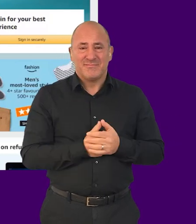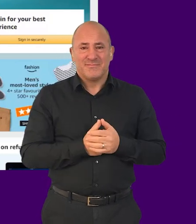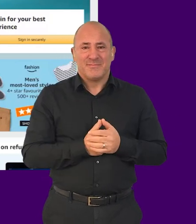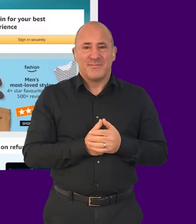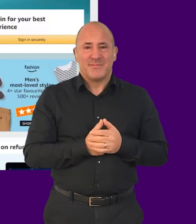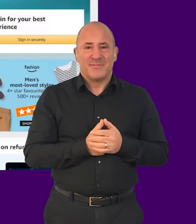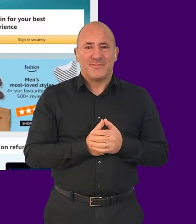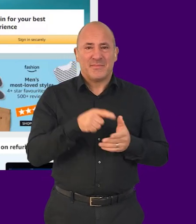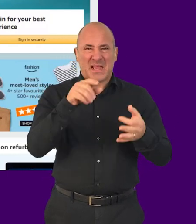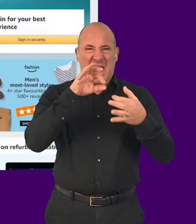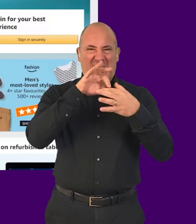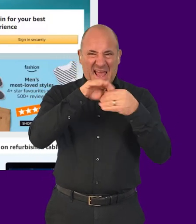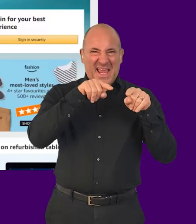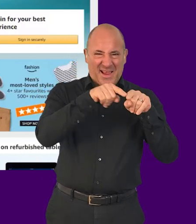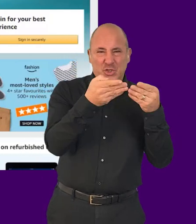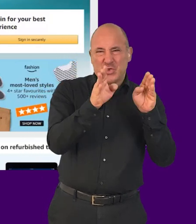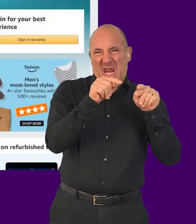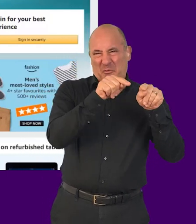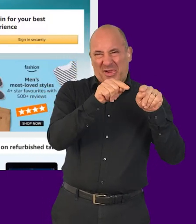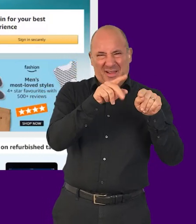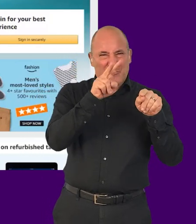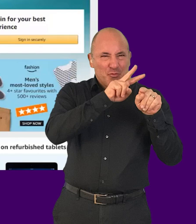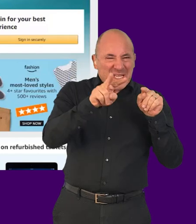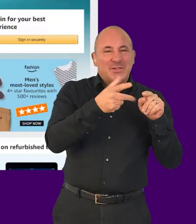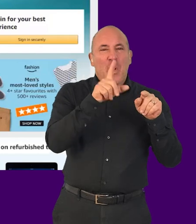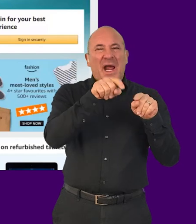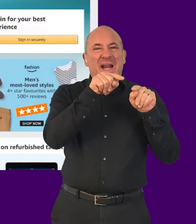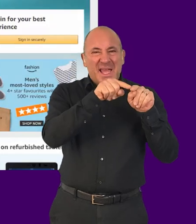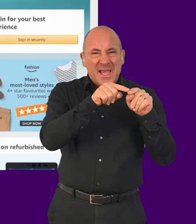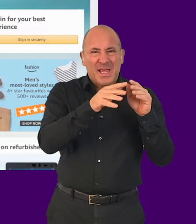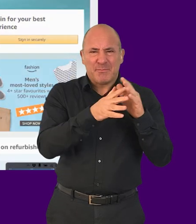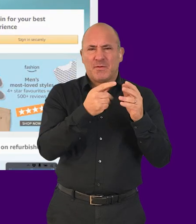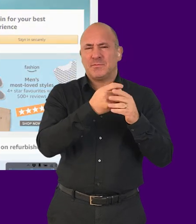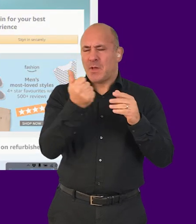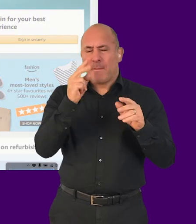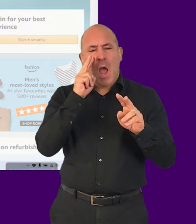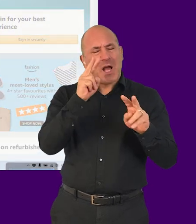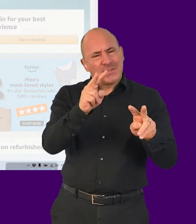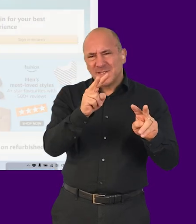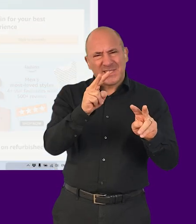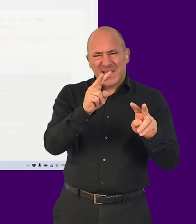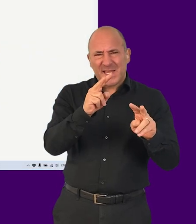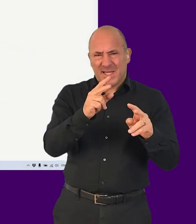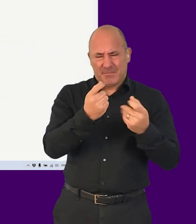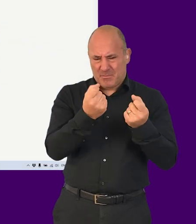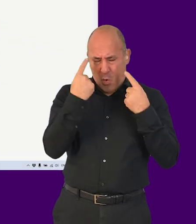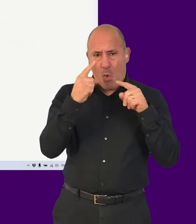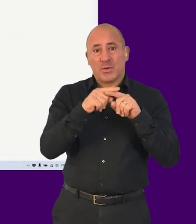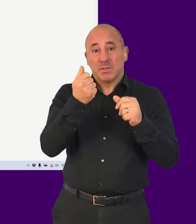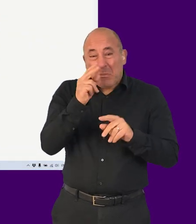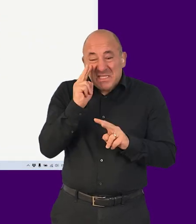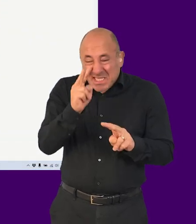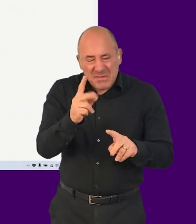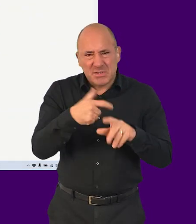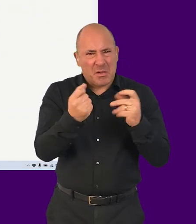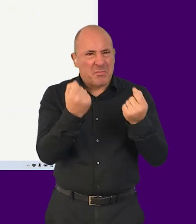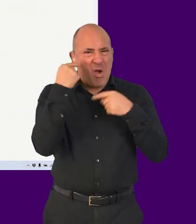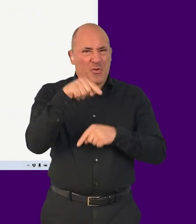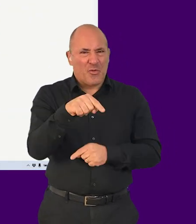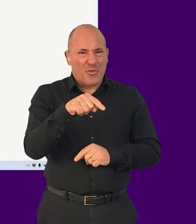The purpose of such generic links can be difficult to understand for some sighted people too. Check that links on your